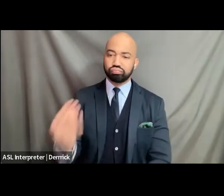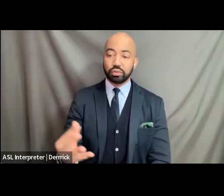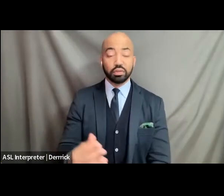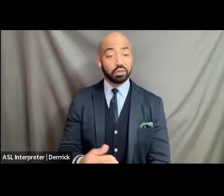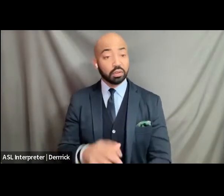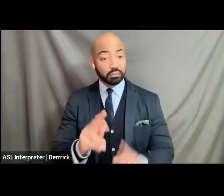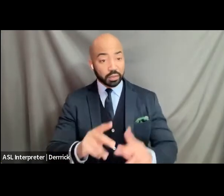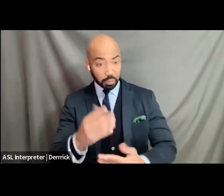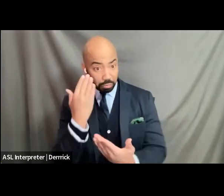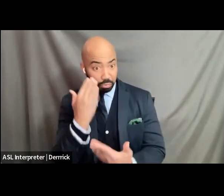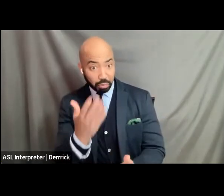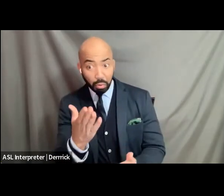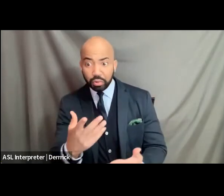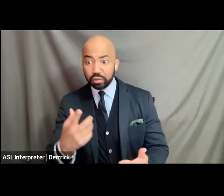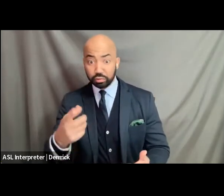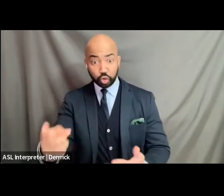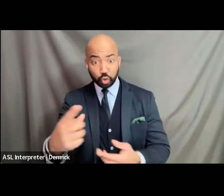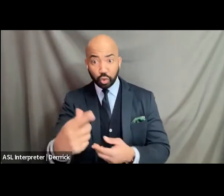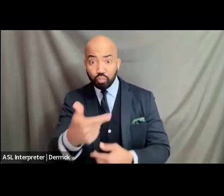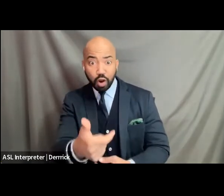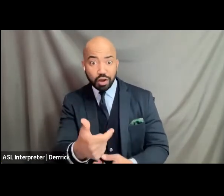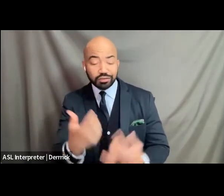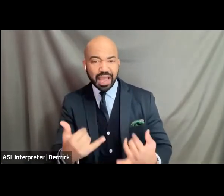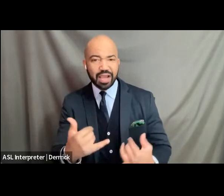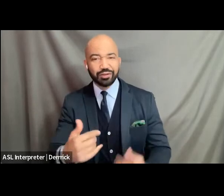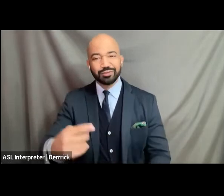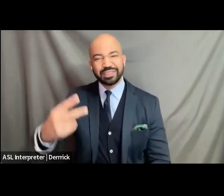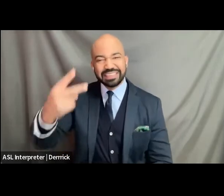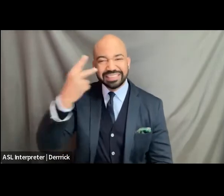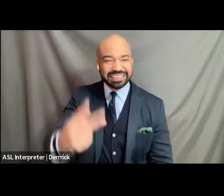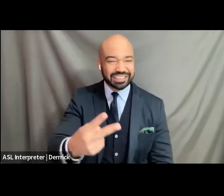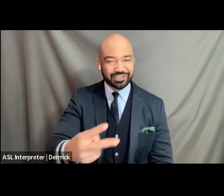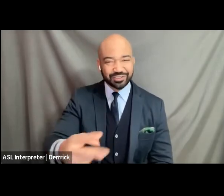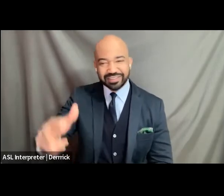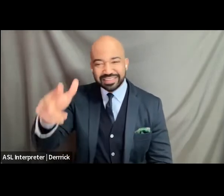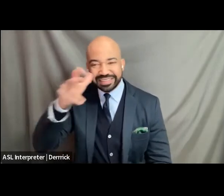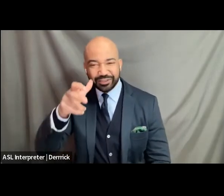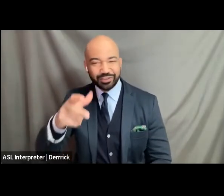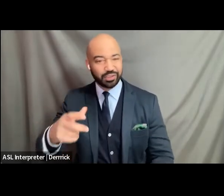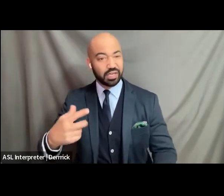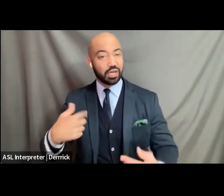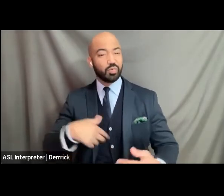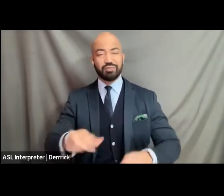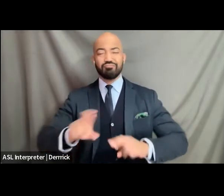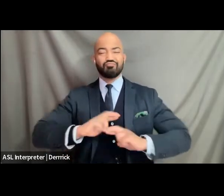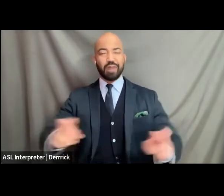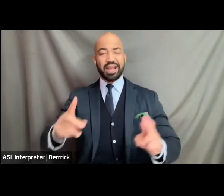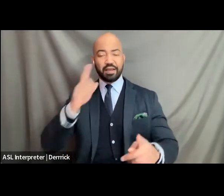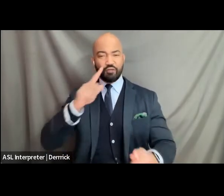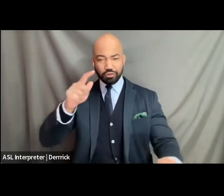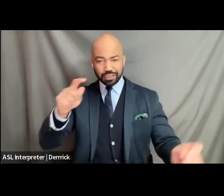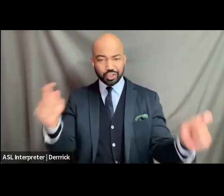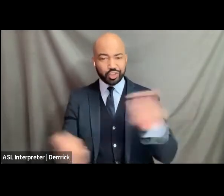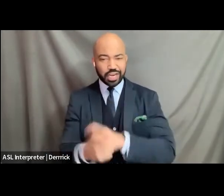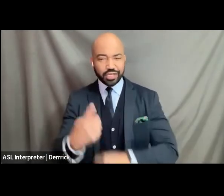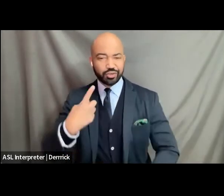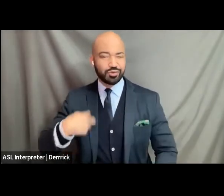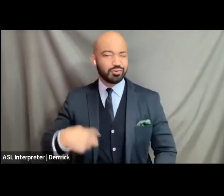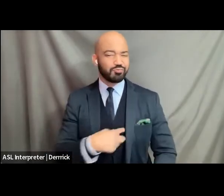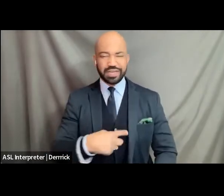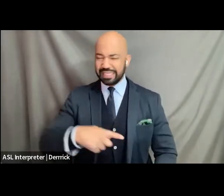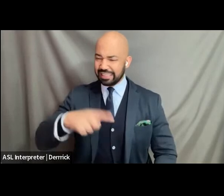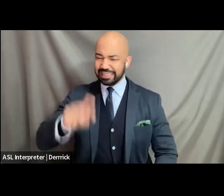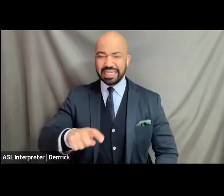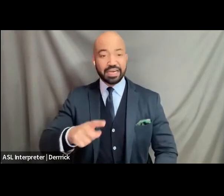thank you we hear you you and we're ready for the change that we deserve so thank you vesper for sharing your